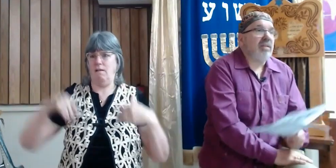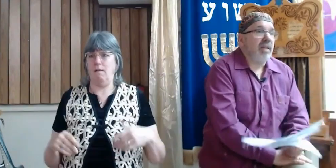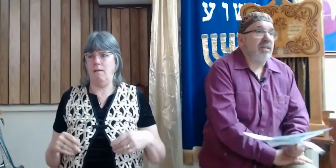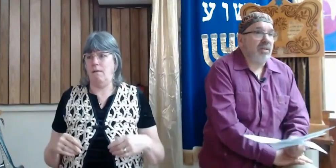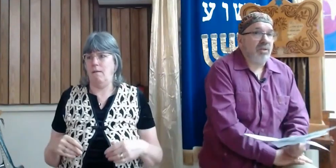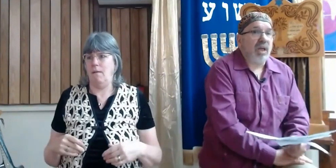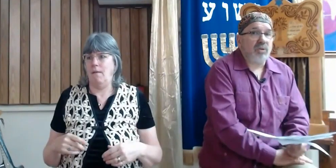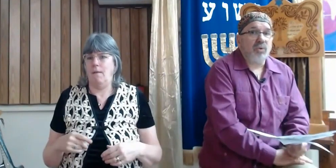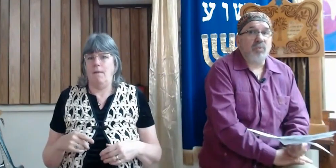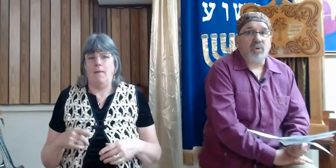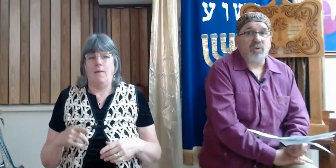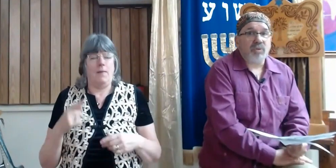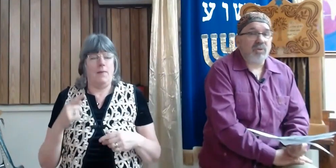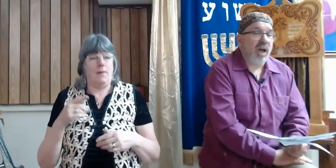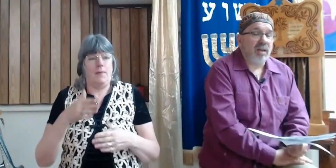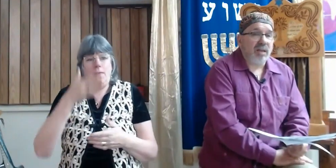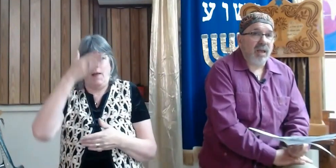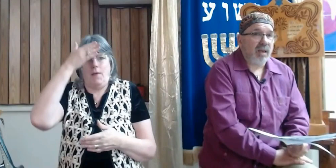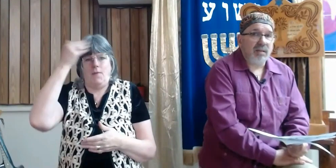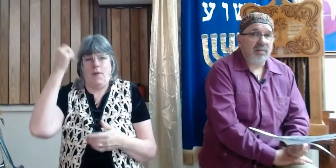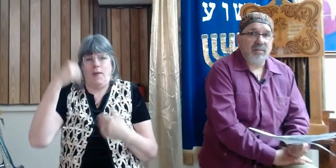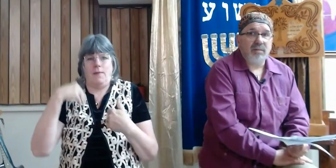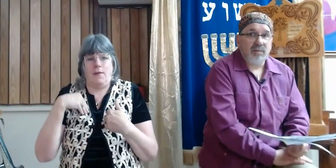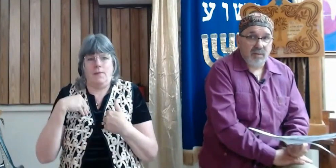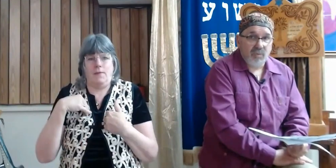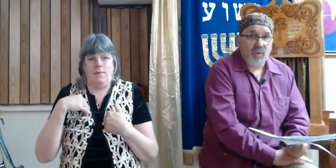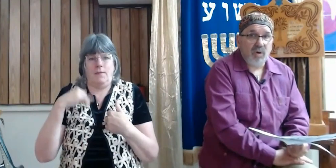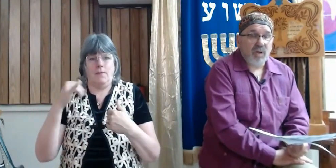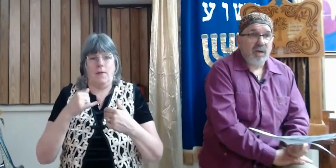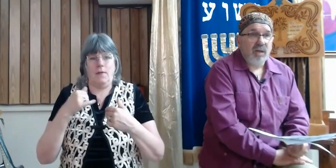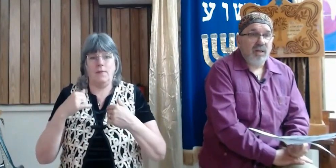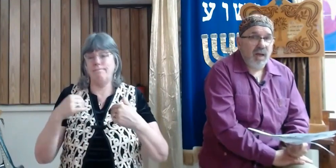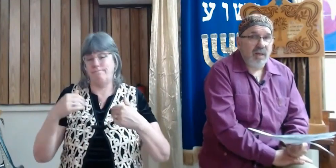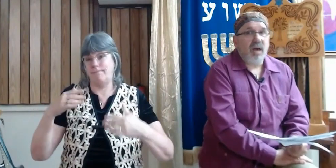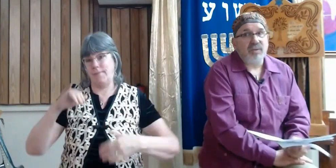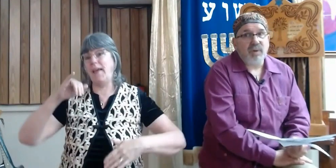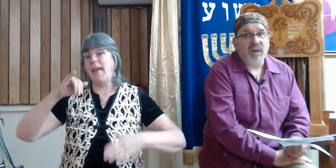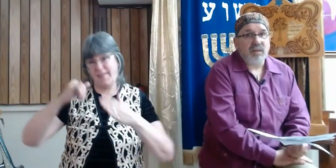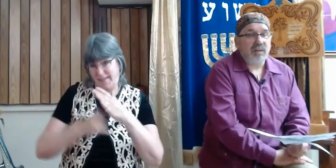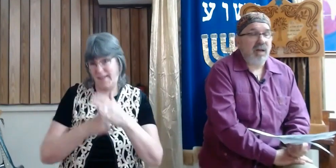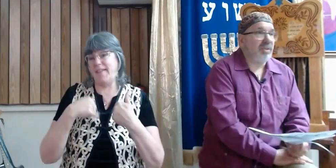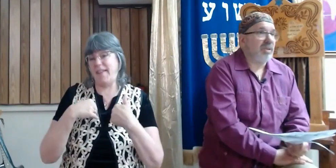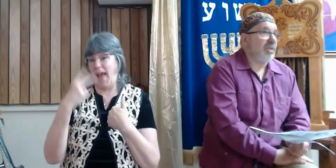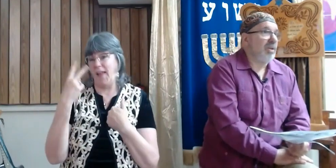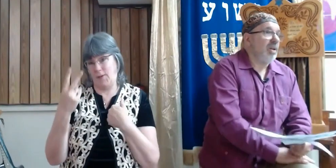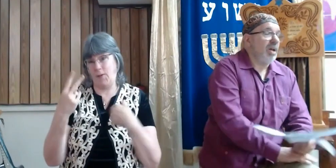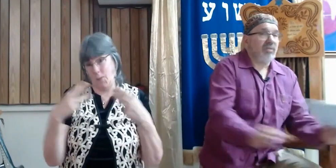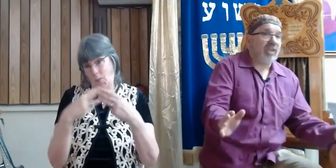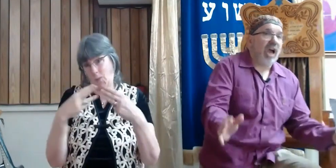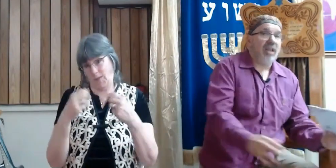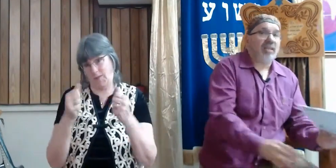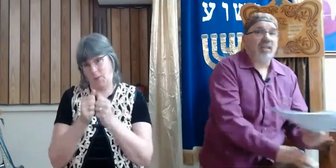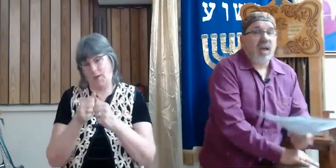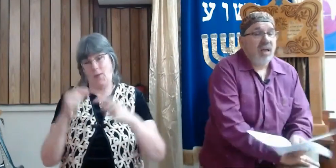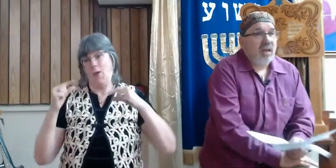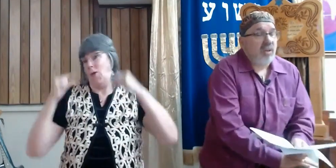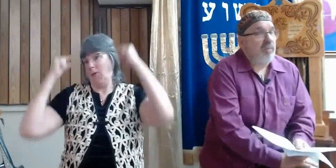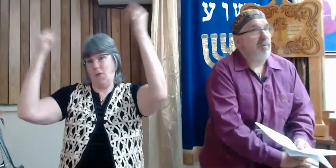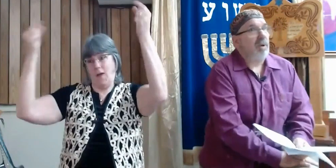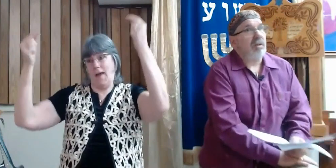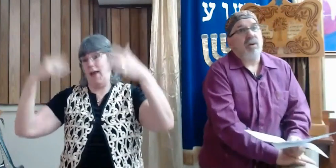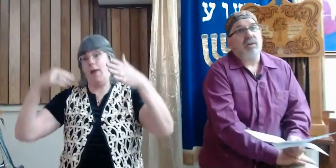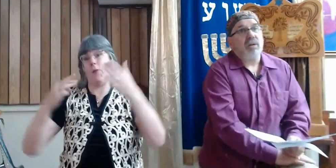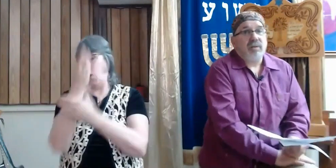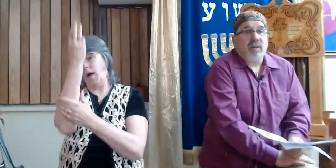Forget that. They just have two wars with a giant king. and they want another one. Now, there's lots of giants and